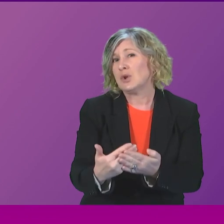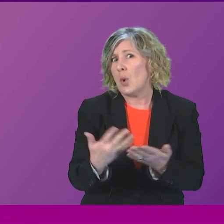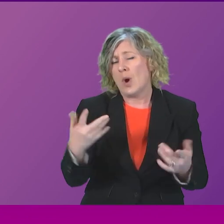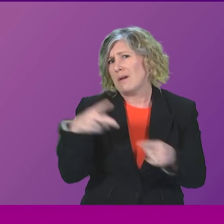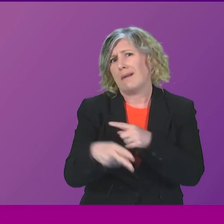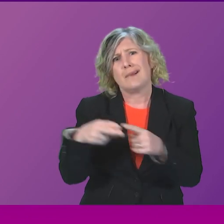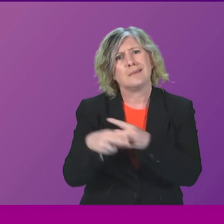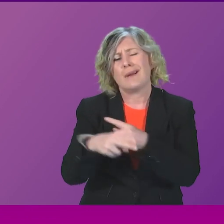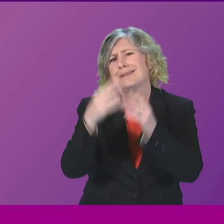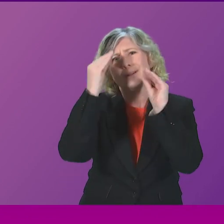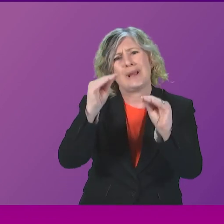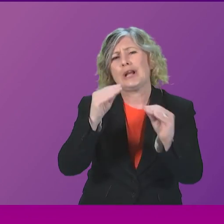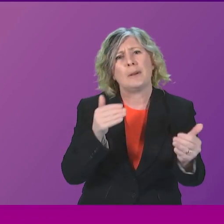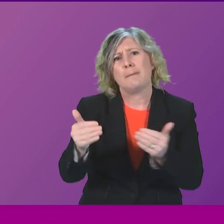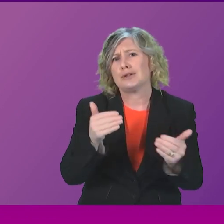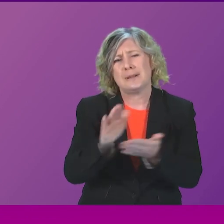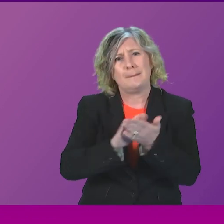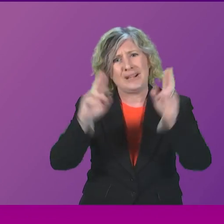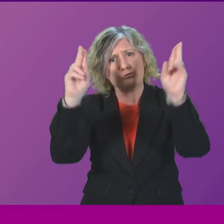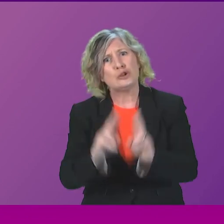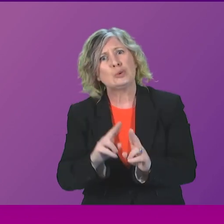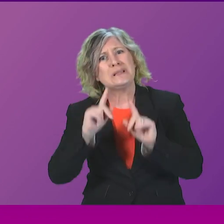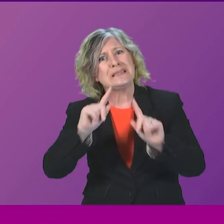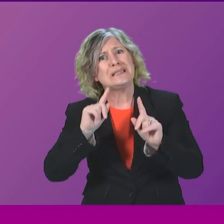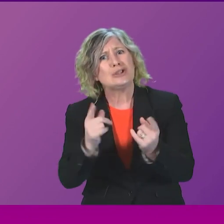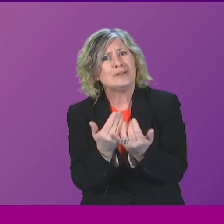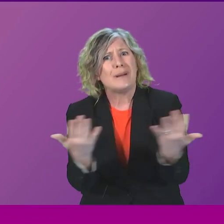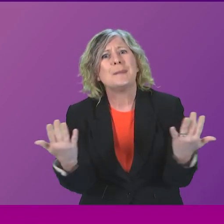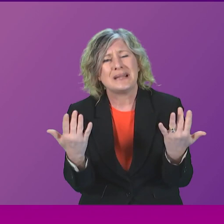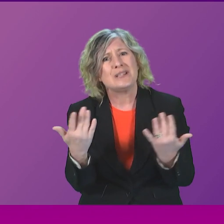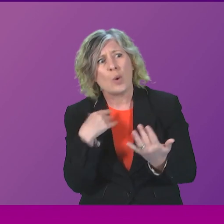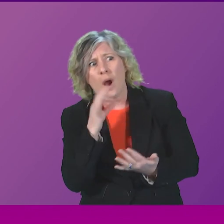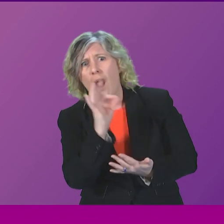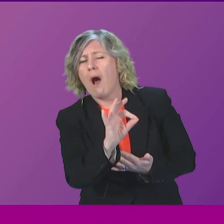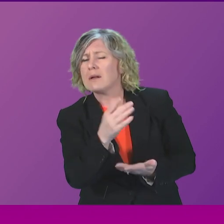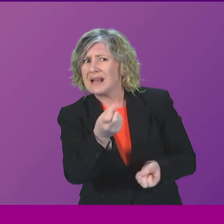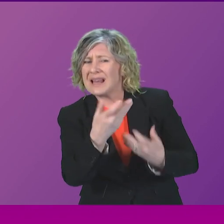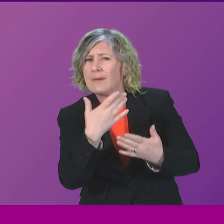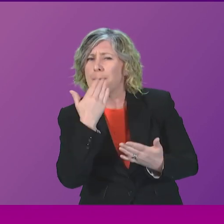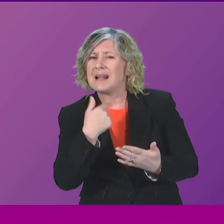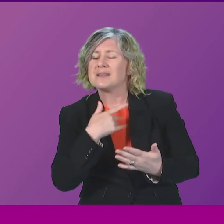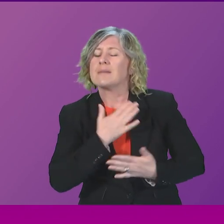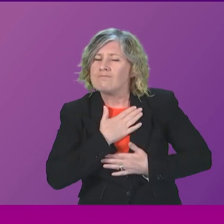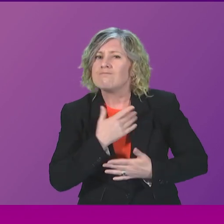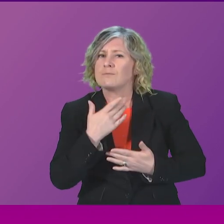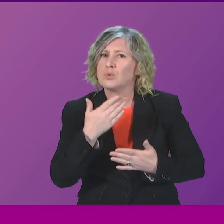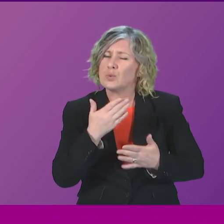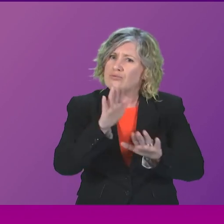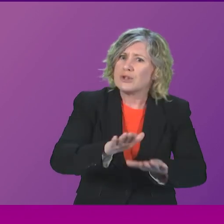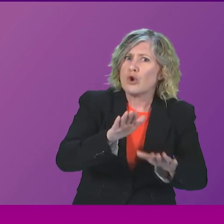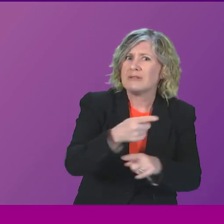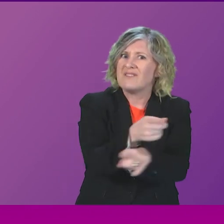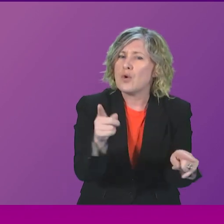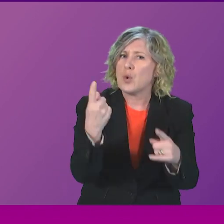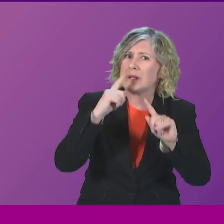education budgets means cuts to teacher numbers. So can I ask what reassurance he can provide to the 130 teachers who will be